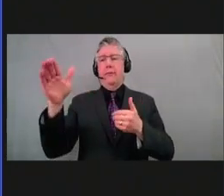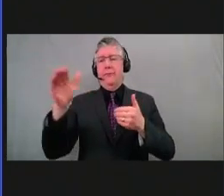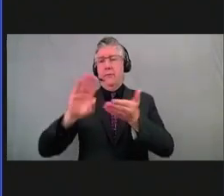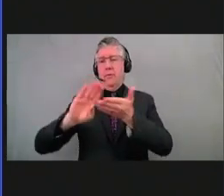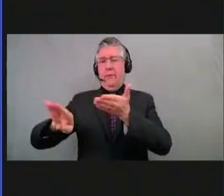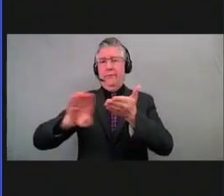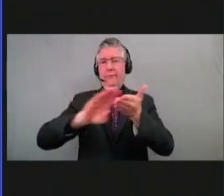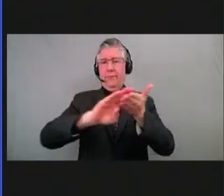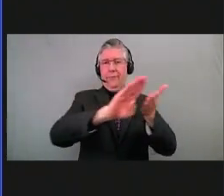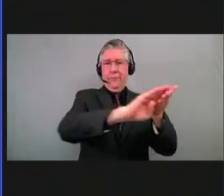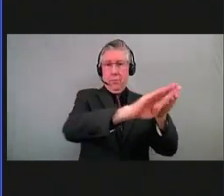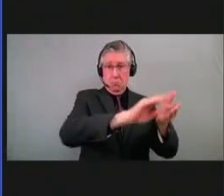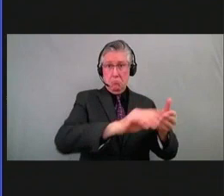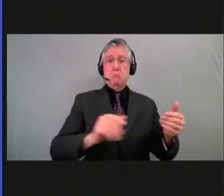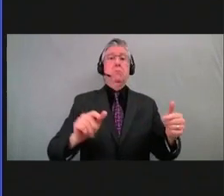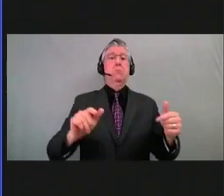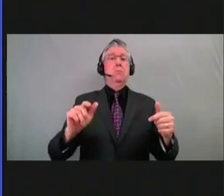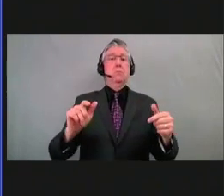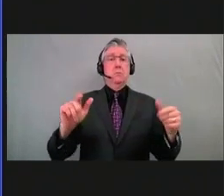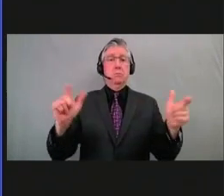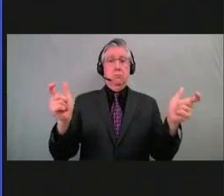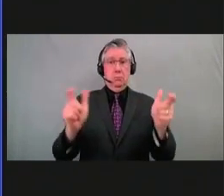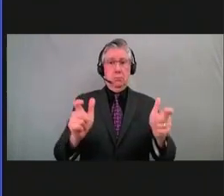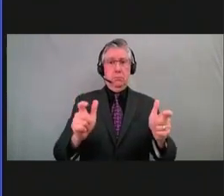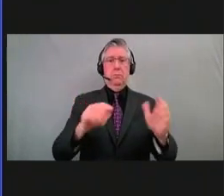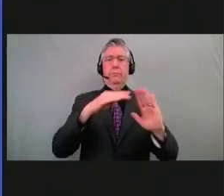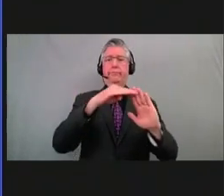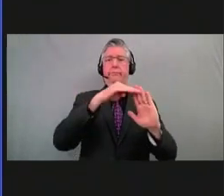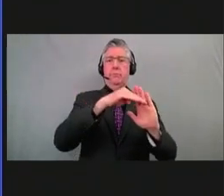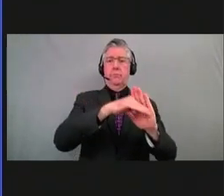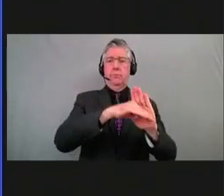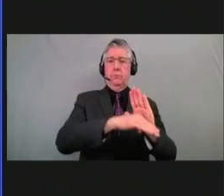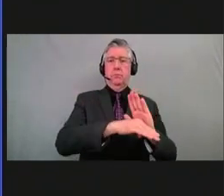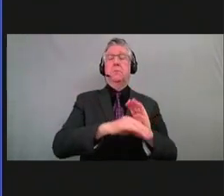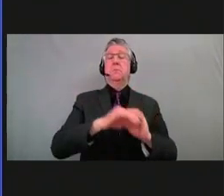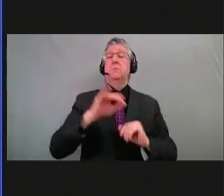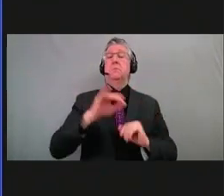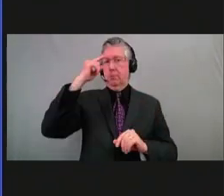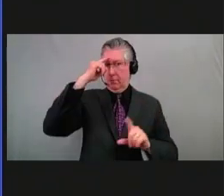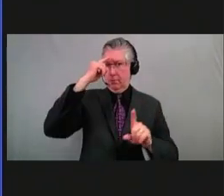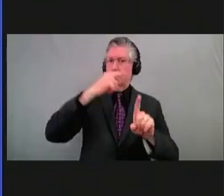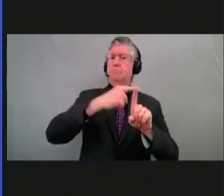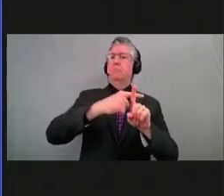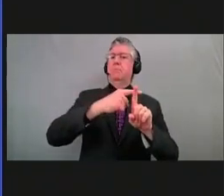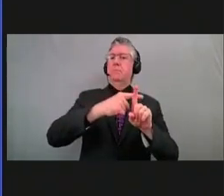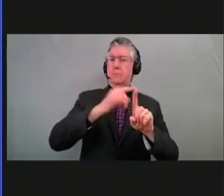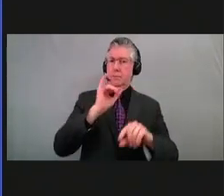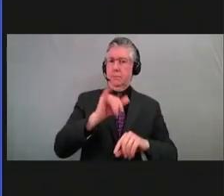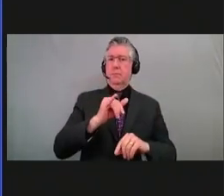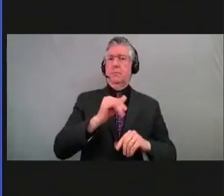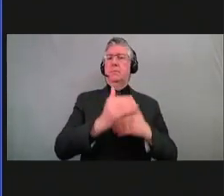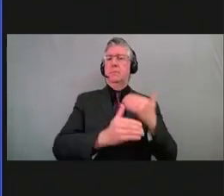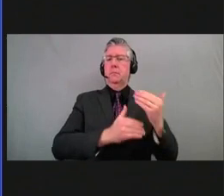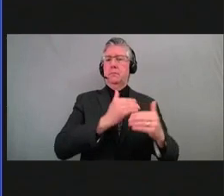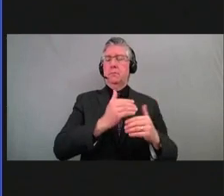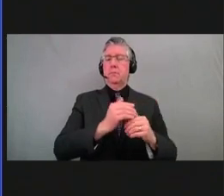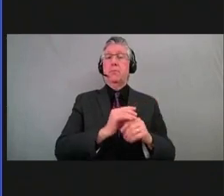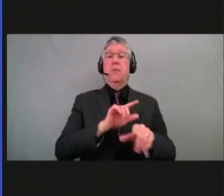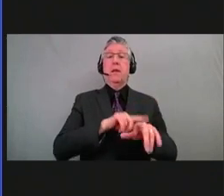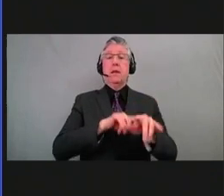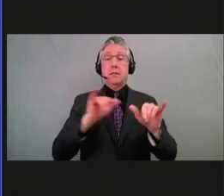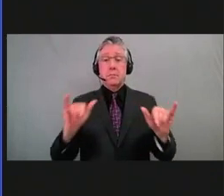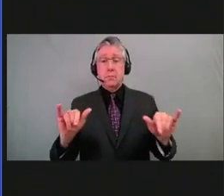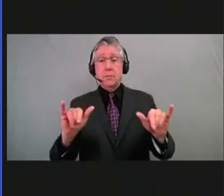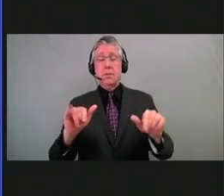go down. And so, you know, continued optimism in this area. Simultaneously, if you